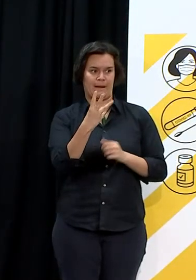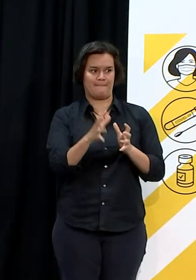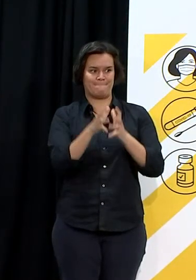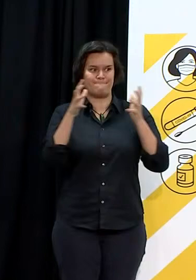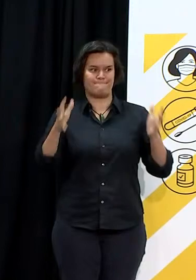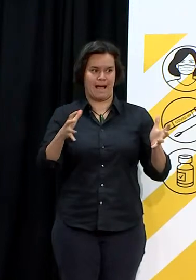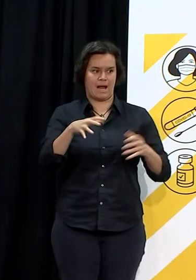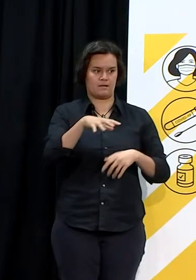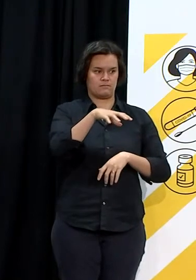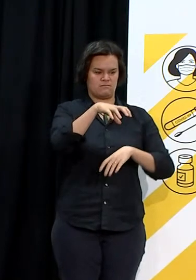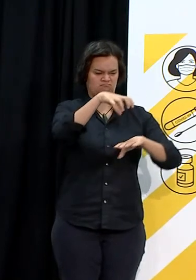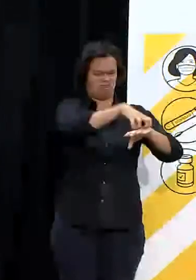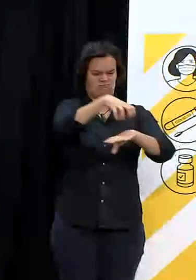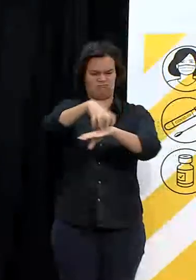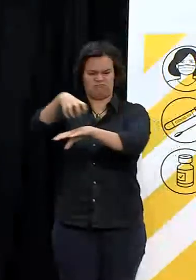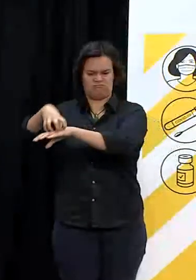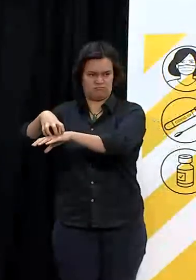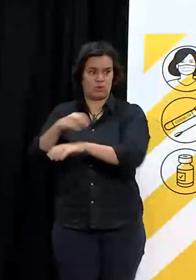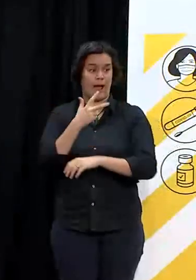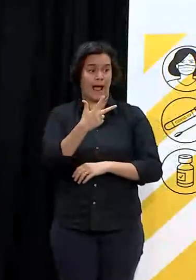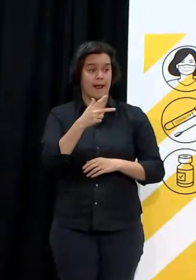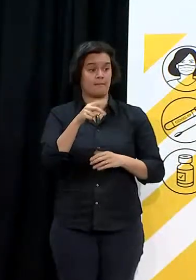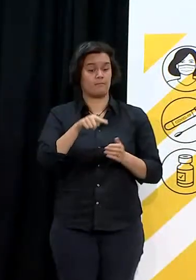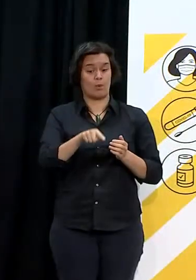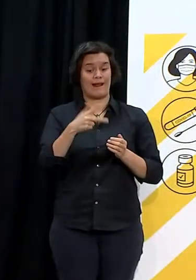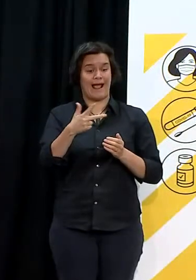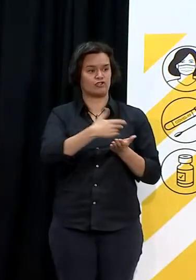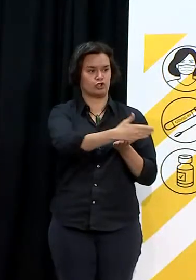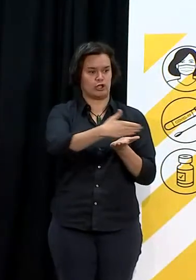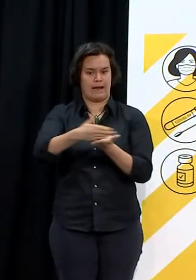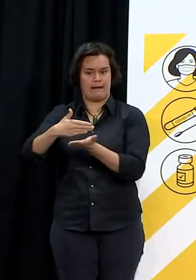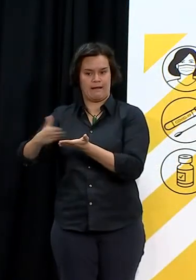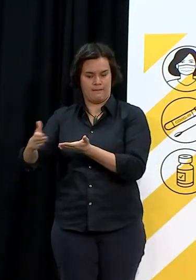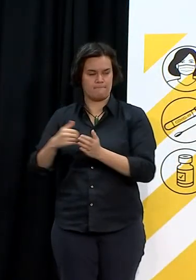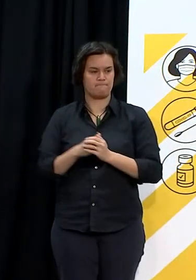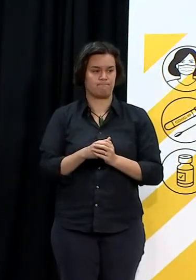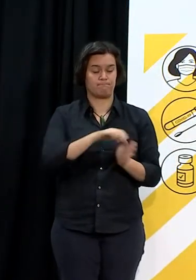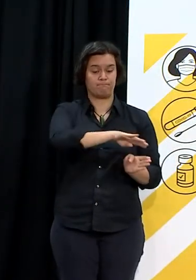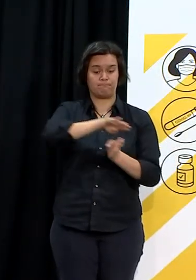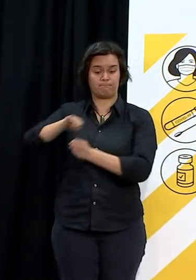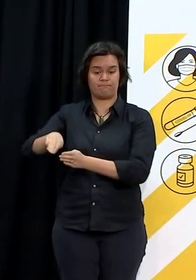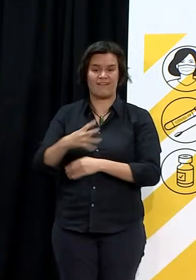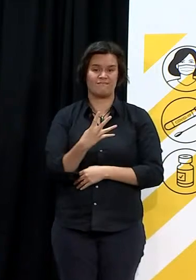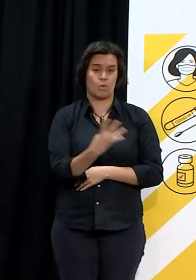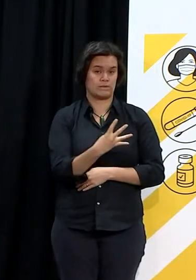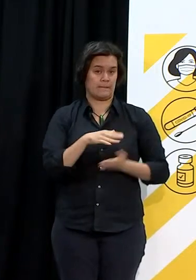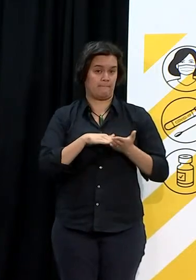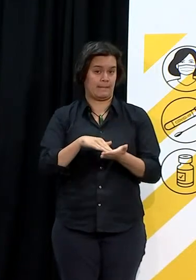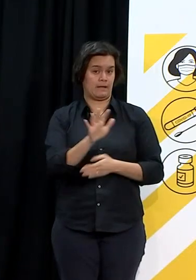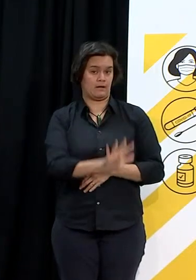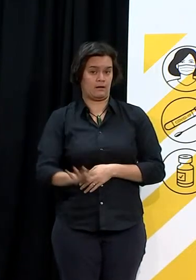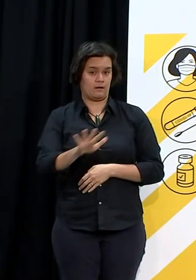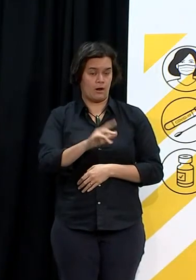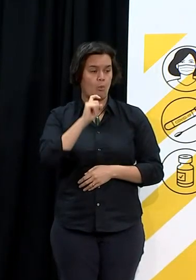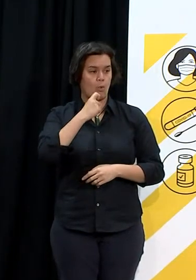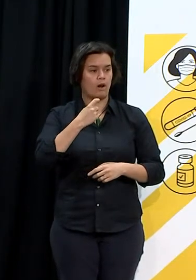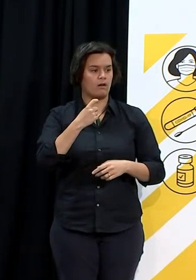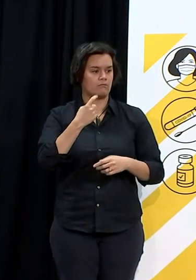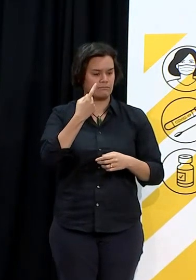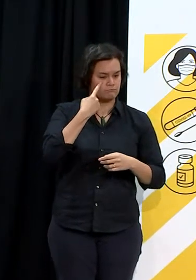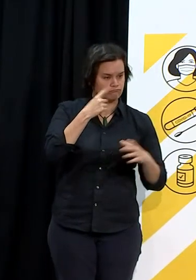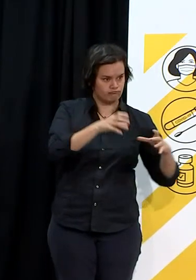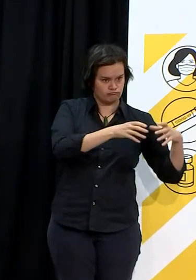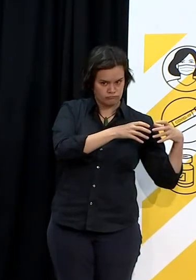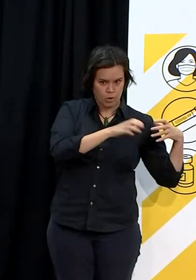a further $14.2 million would be held back while we assess the need of ongoing support required